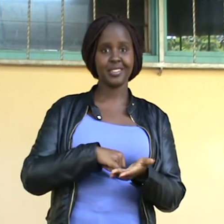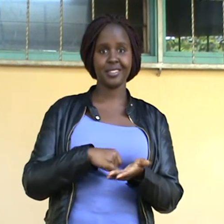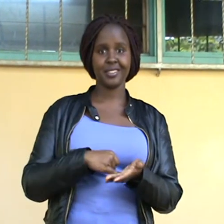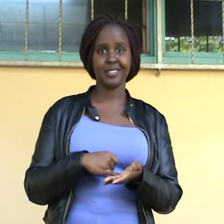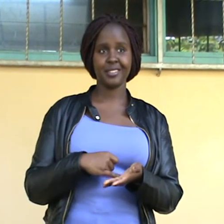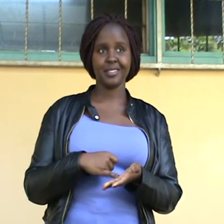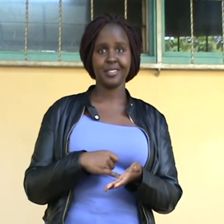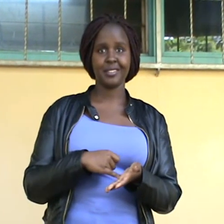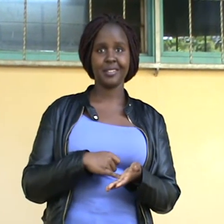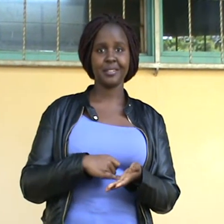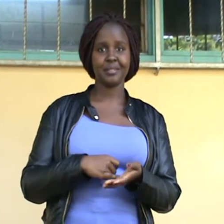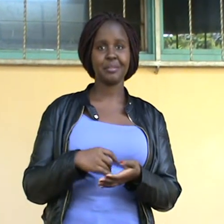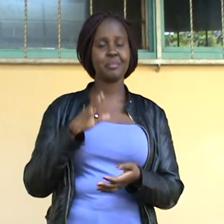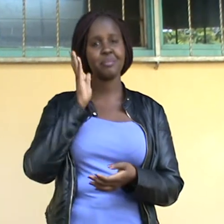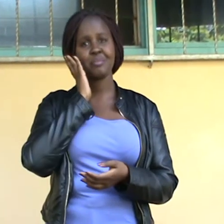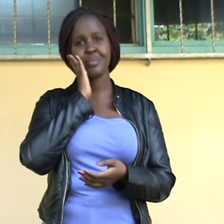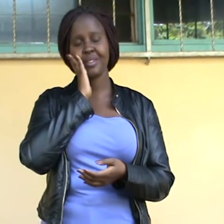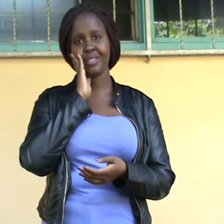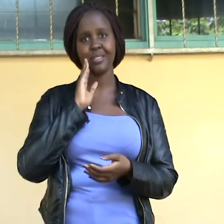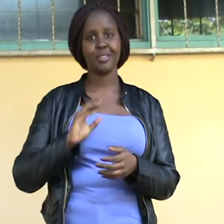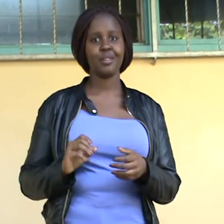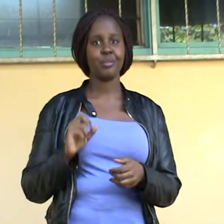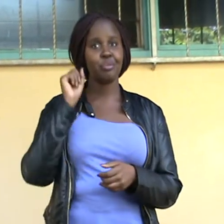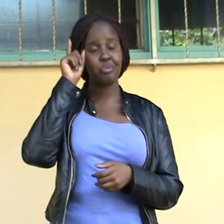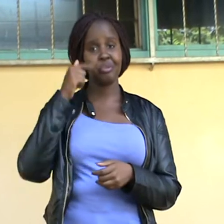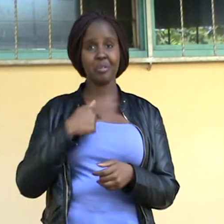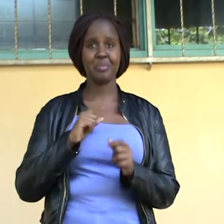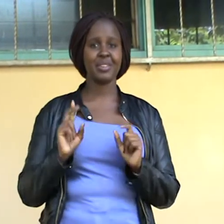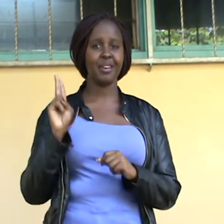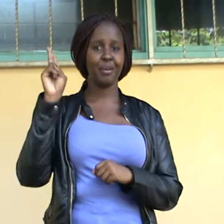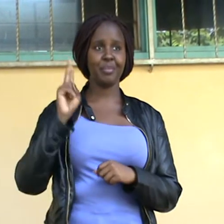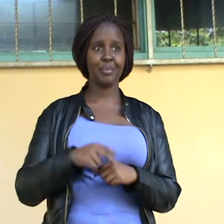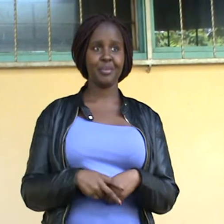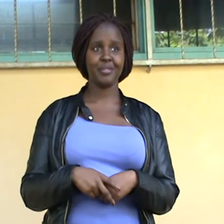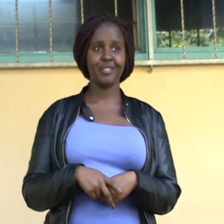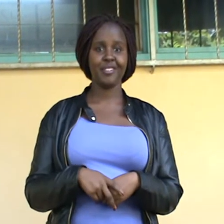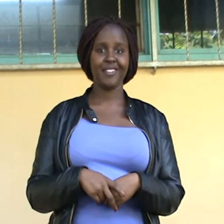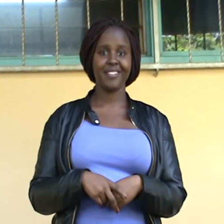Mom woke me up. Mom me up. Dear mom.